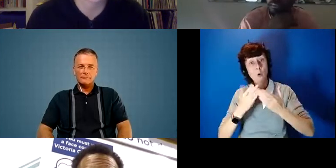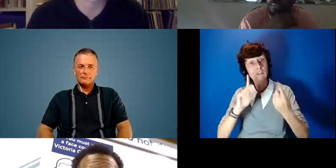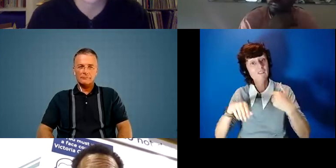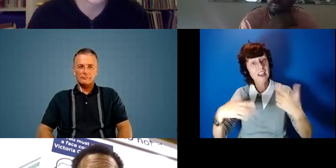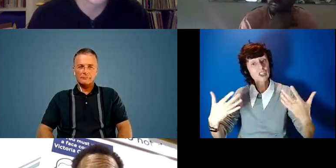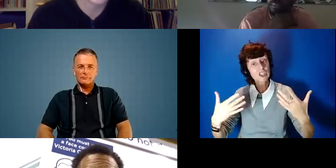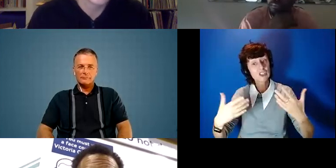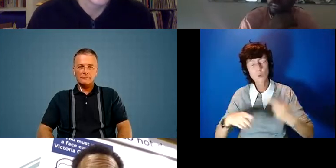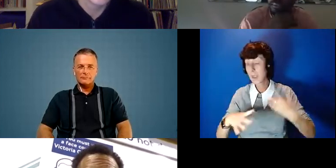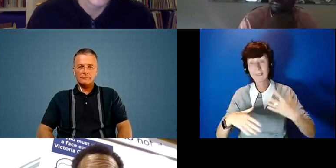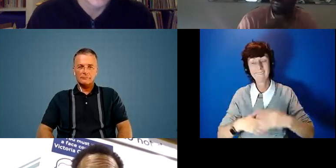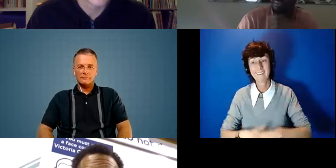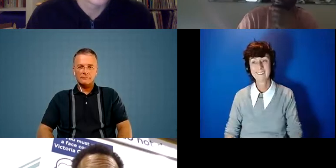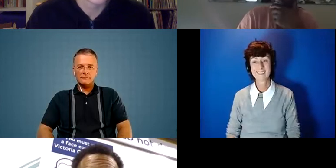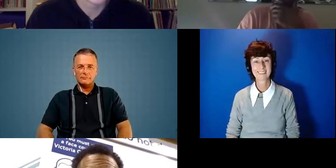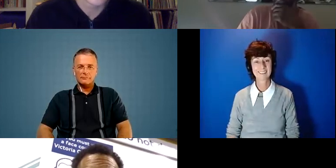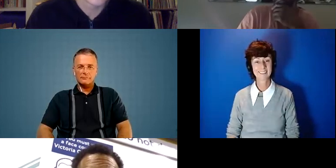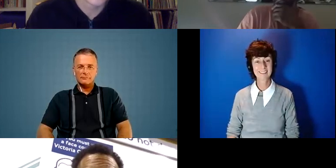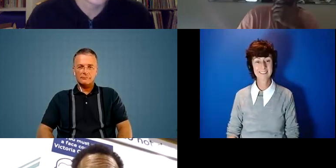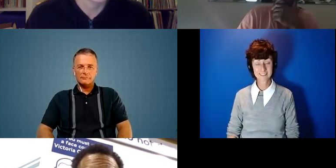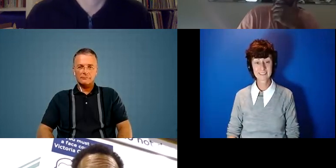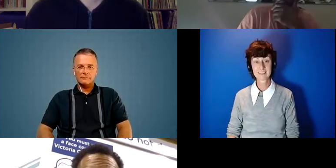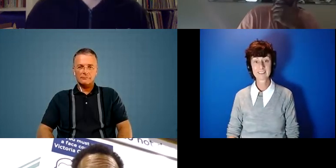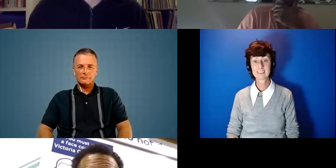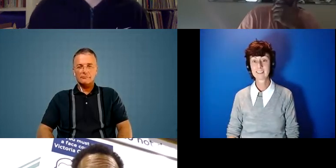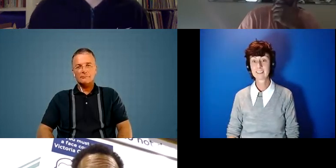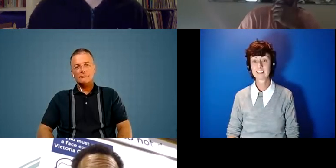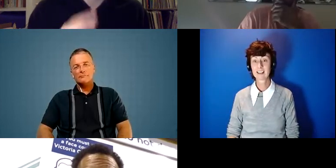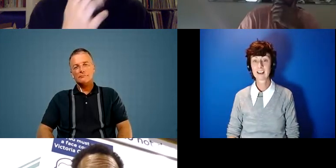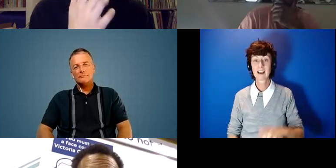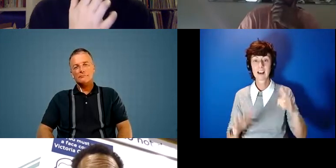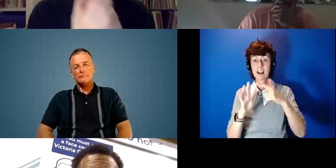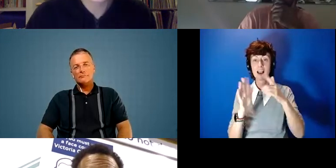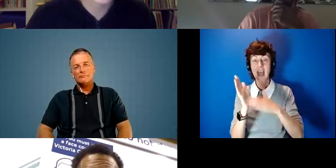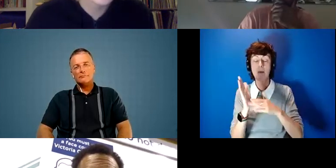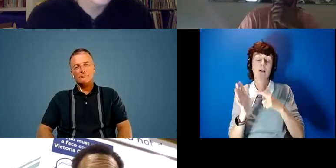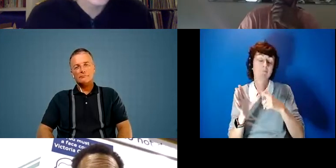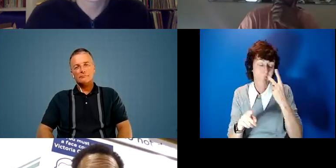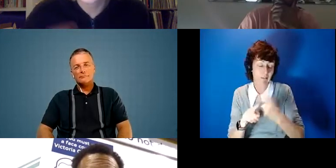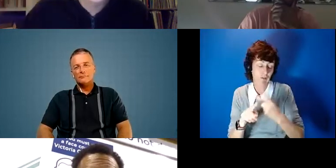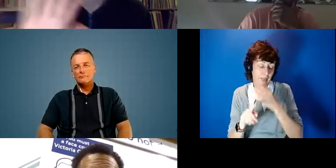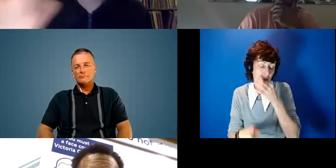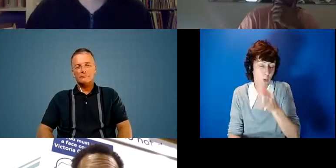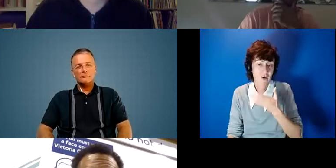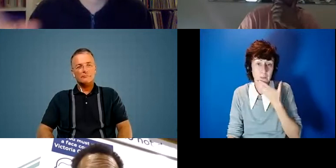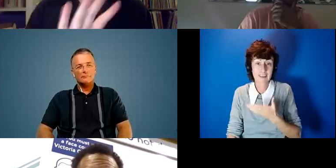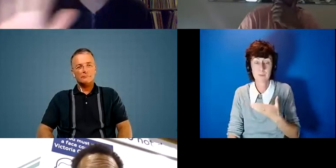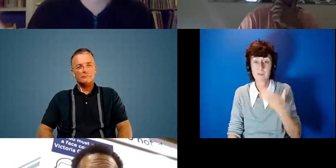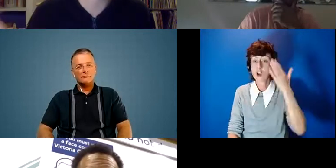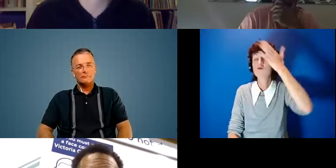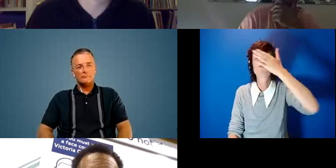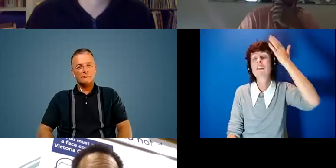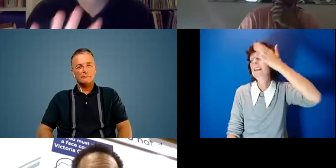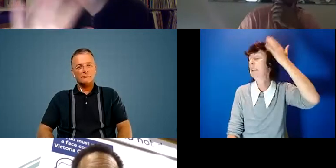questions quick fire round um i was gonna say could you say what the question was again yeah dream dream world what